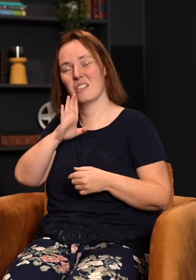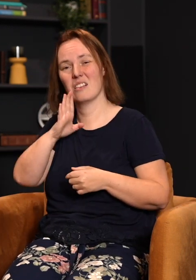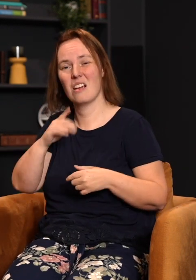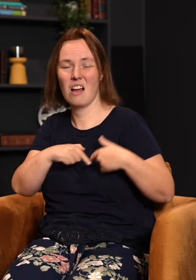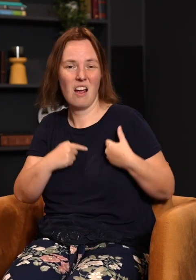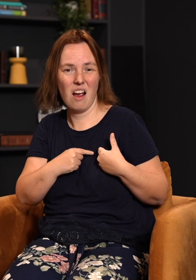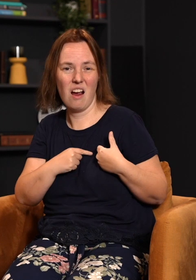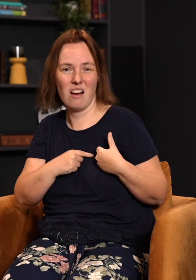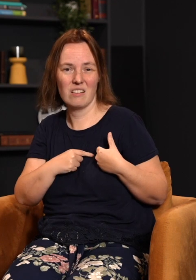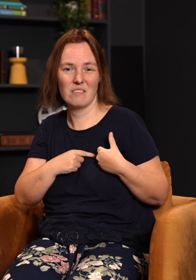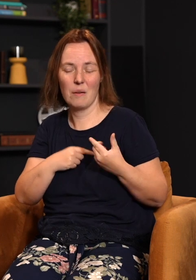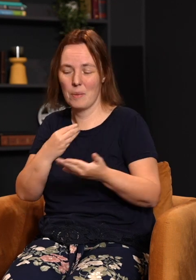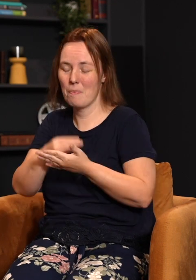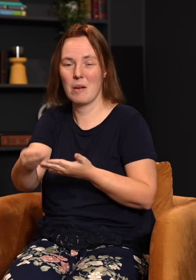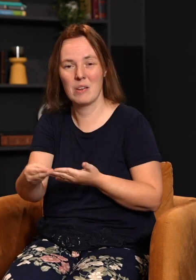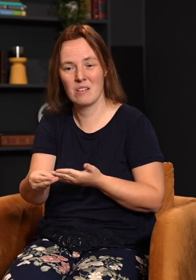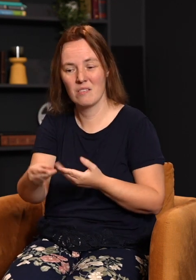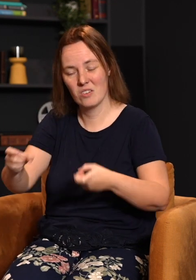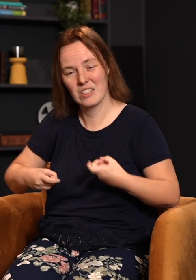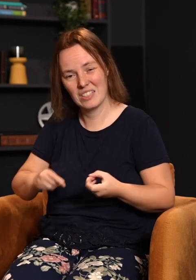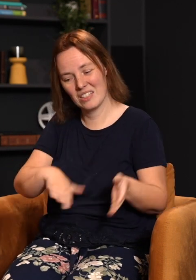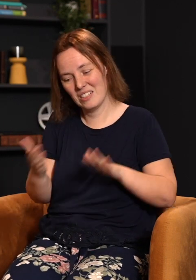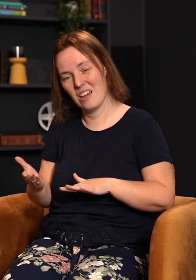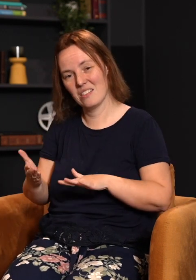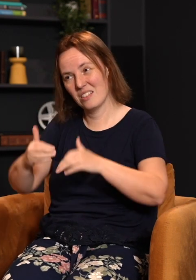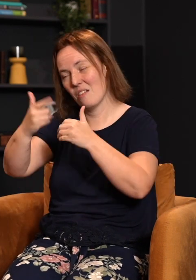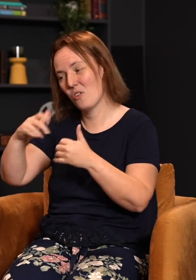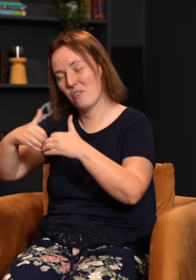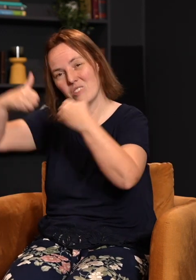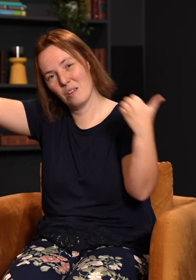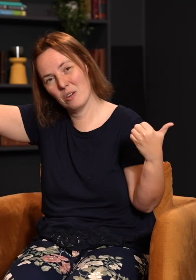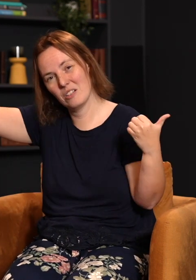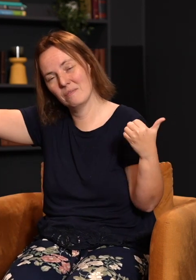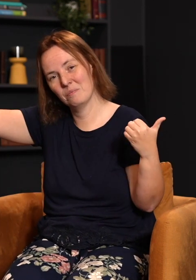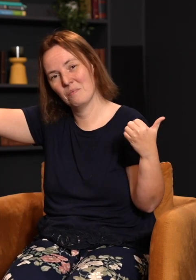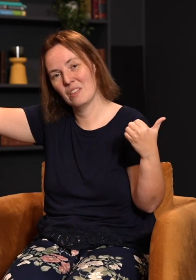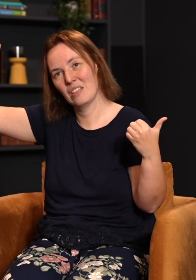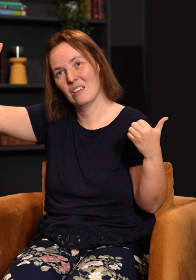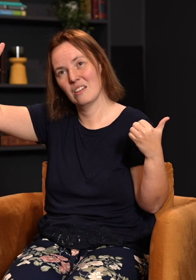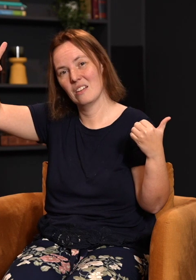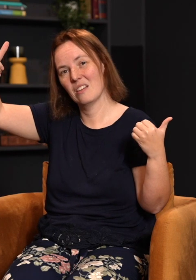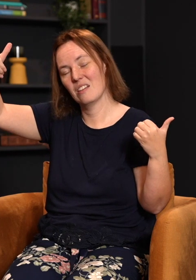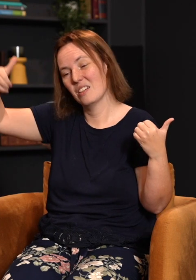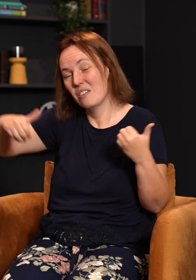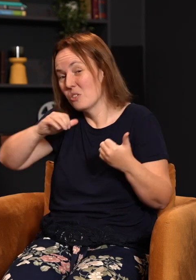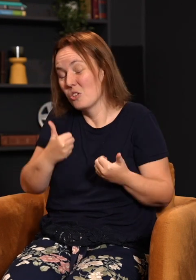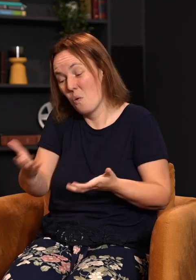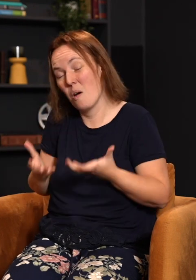payment for your sin is death. It is eternal separation from me. If you don't want me in this life, I have to honor your free will. But you won't get me